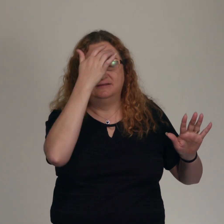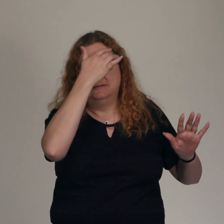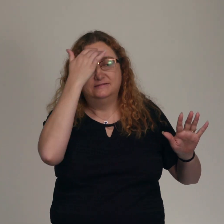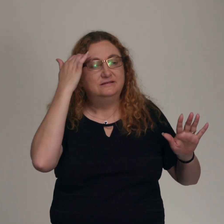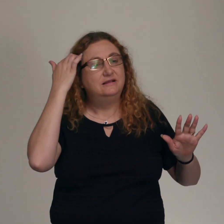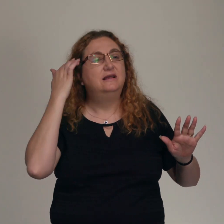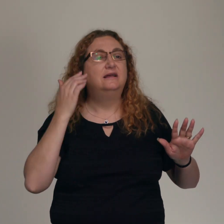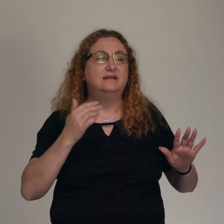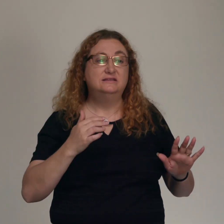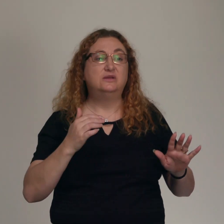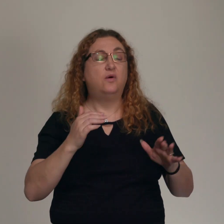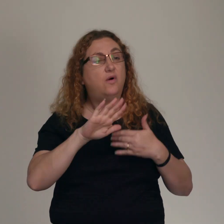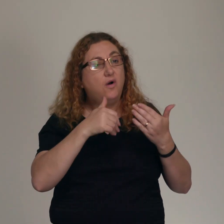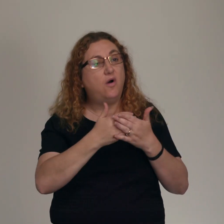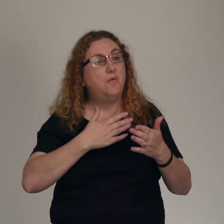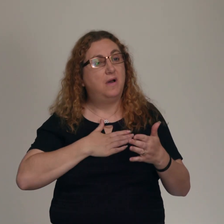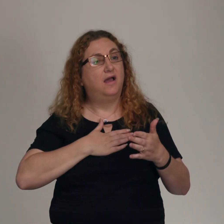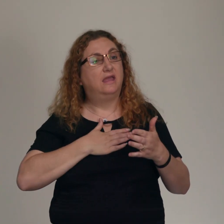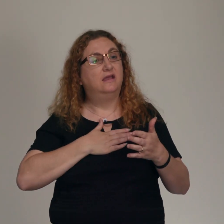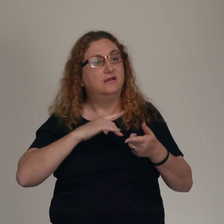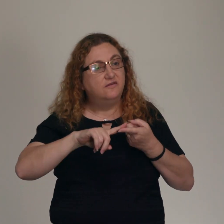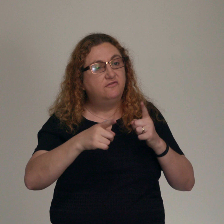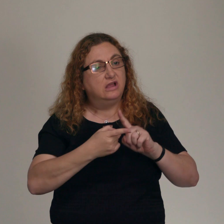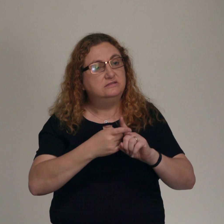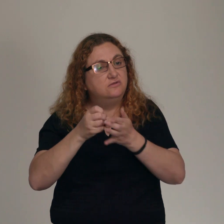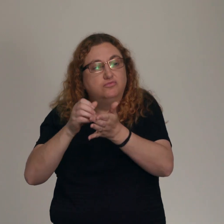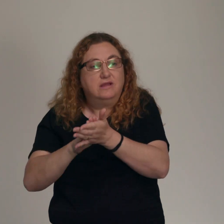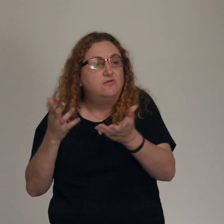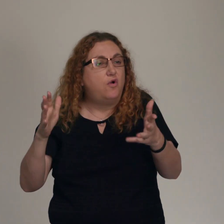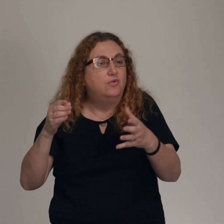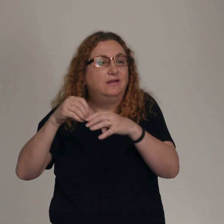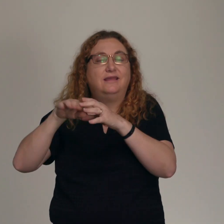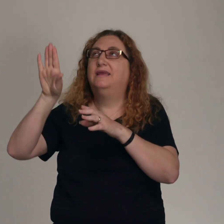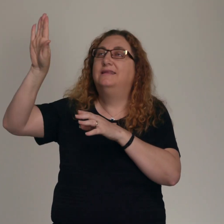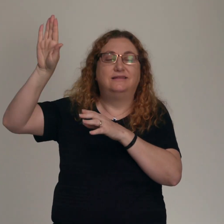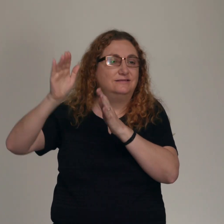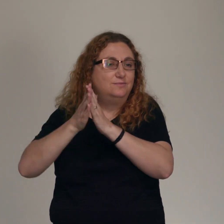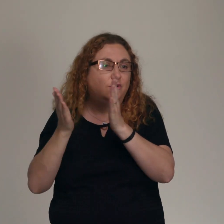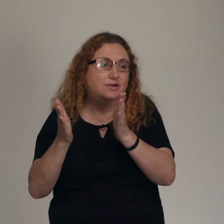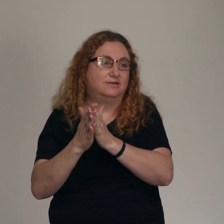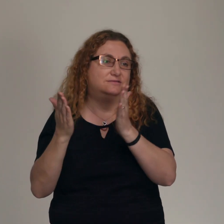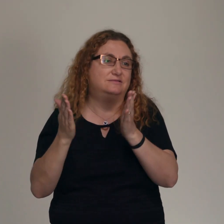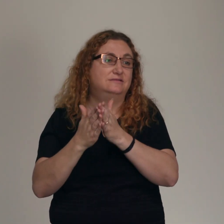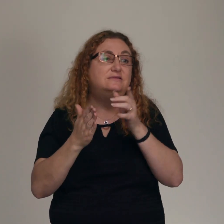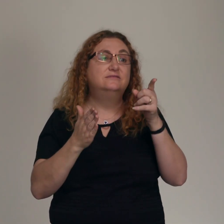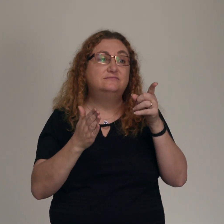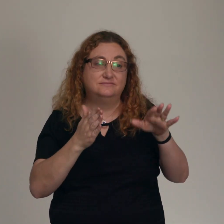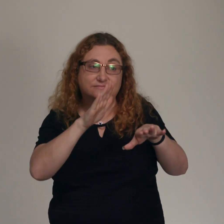and the rest of my coworkers whose names are in the book of life. Paul is saying, look, there are Christians in your midst in